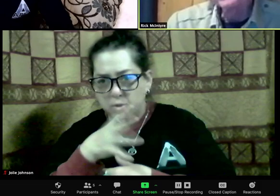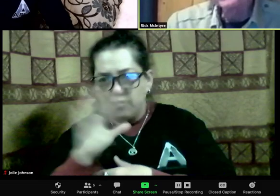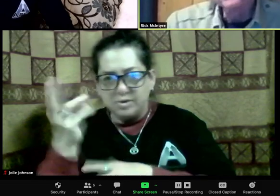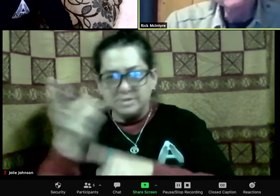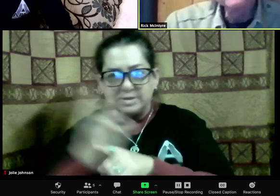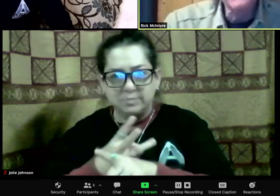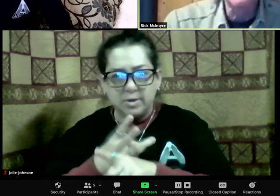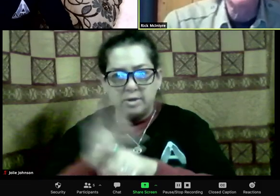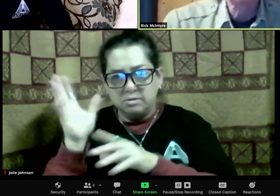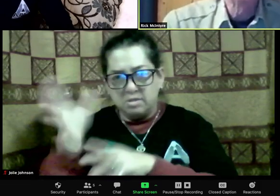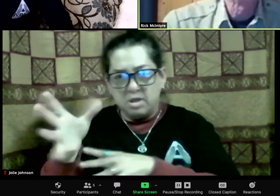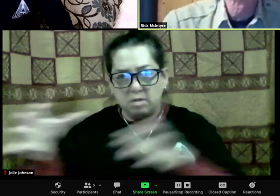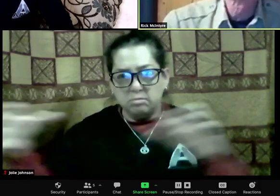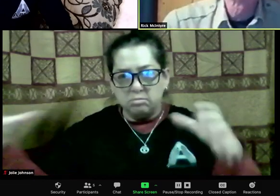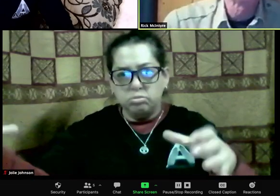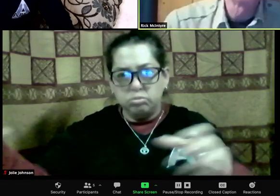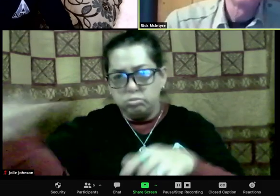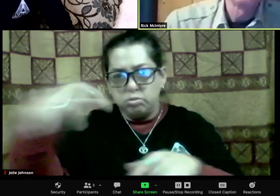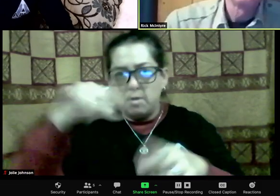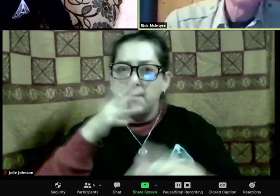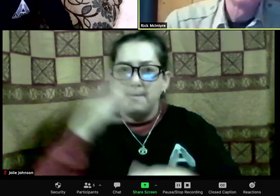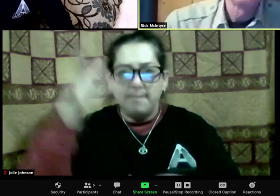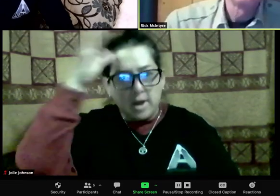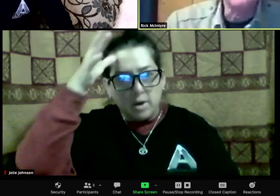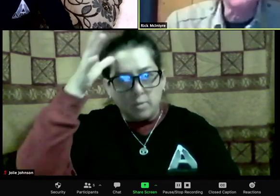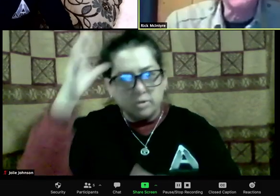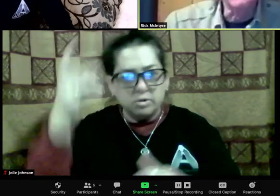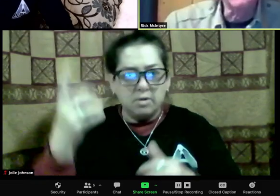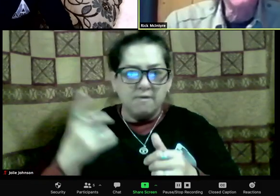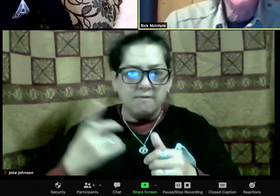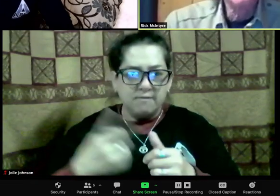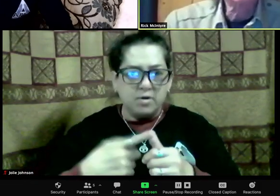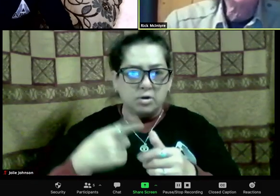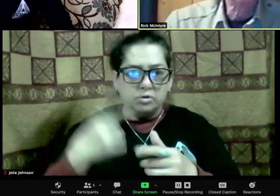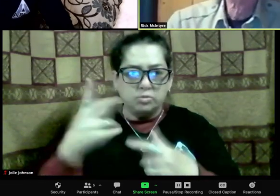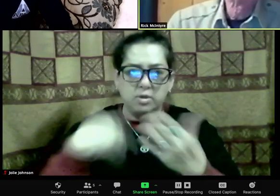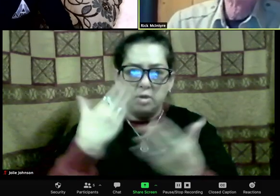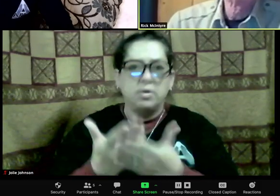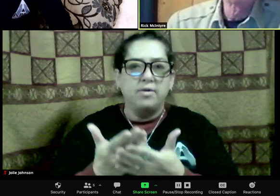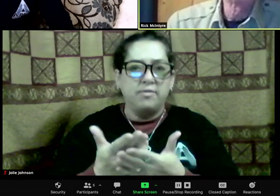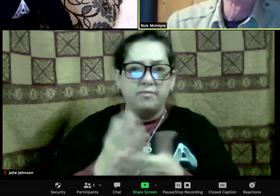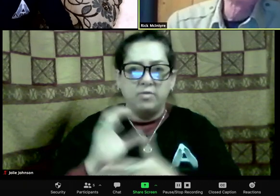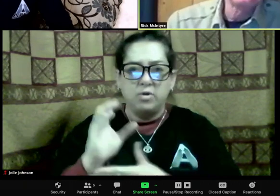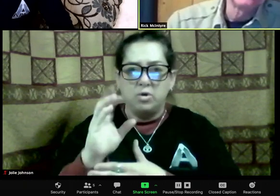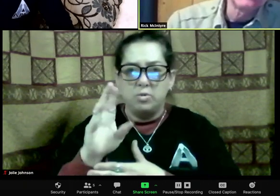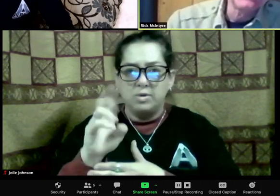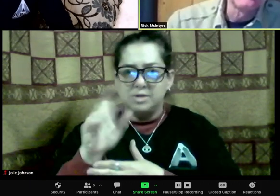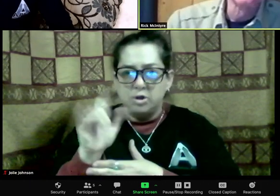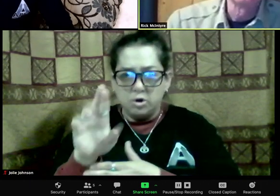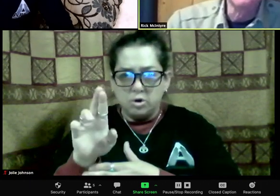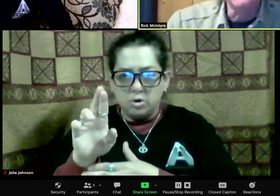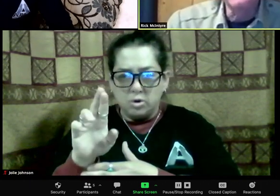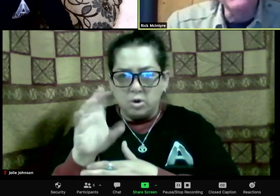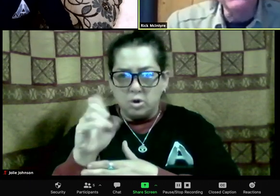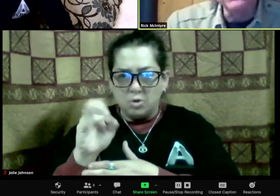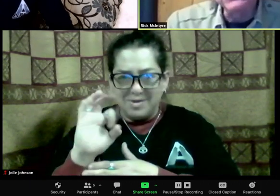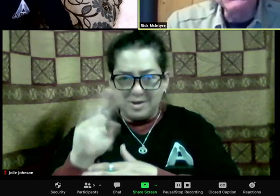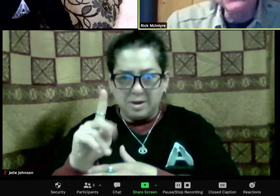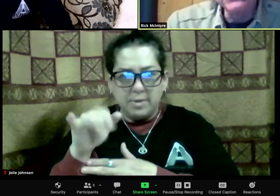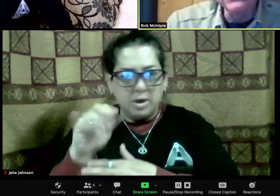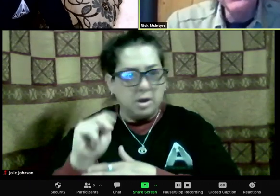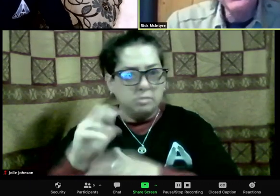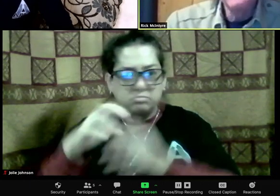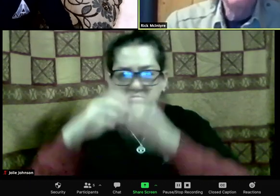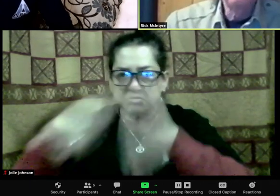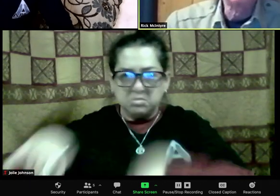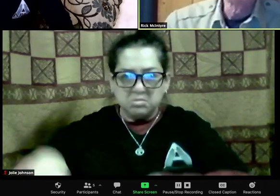is to go to where the Crystal Creek pen site was. If people don't know, there's only one of the original